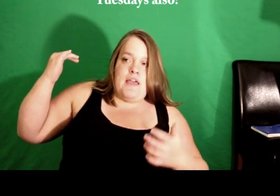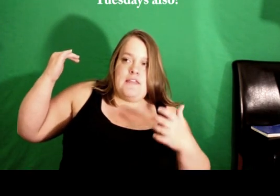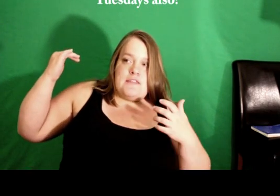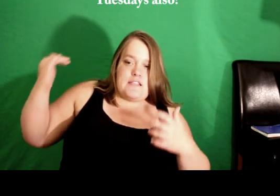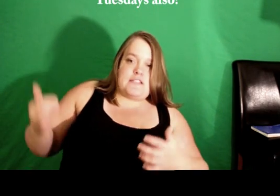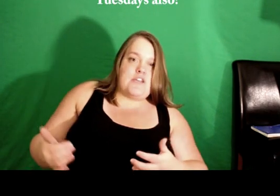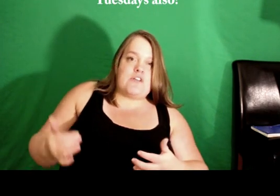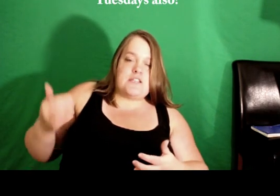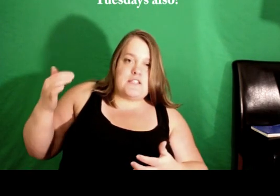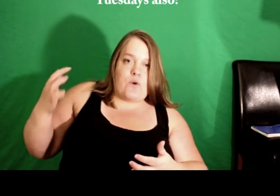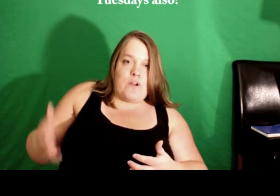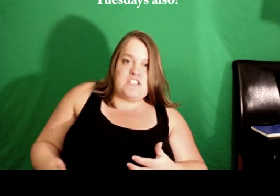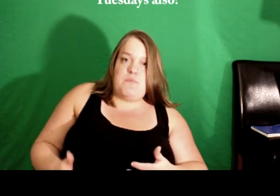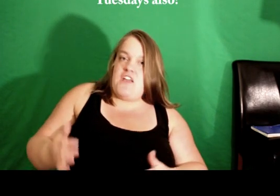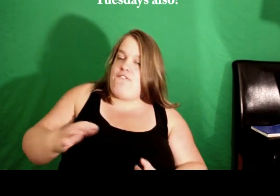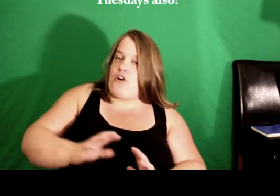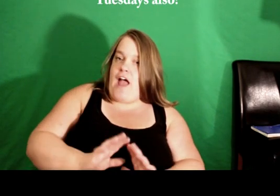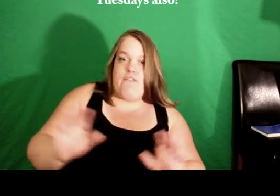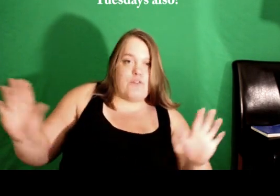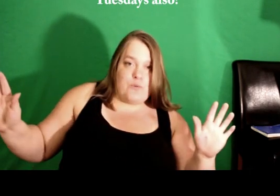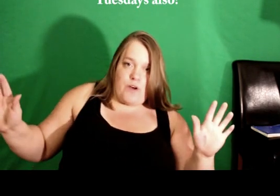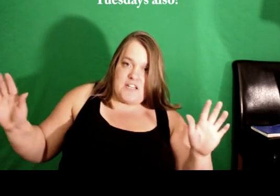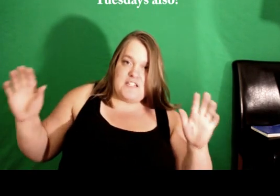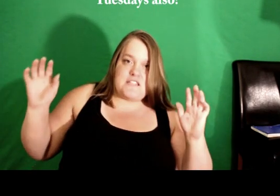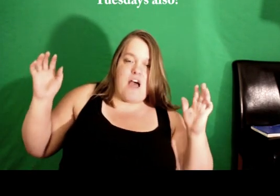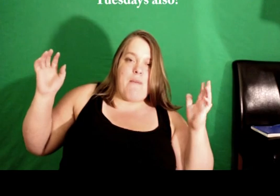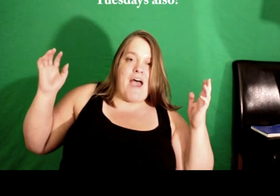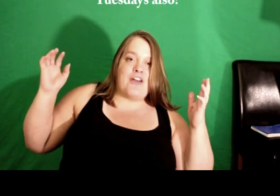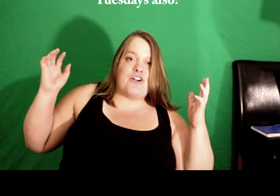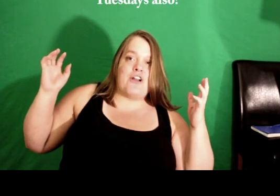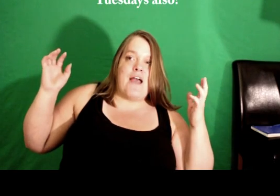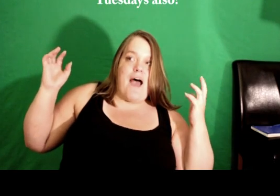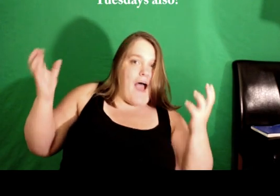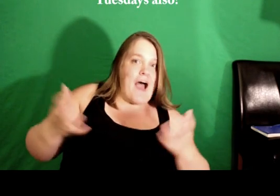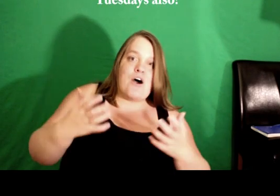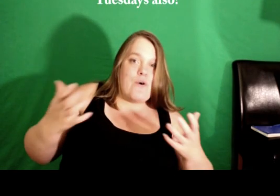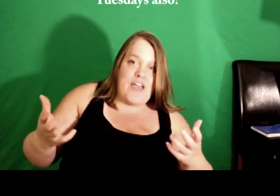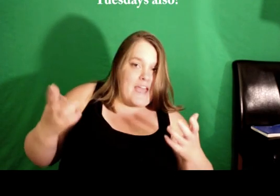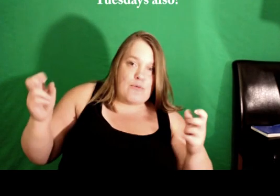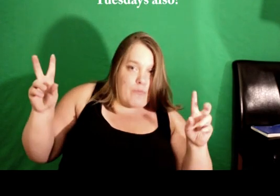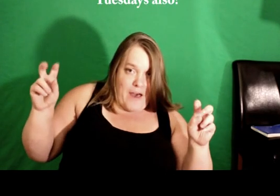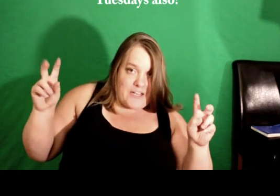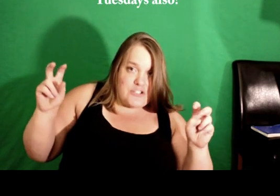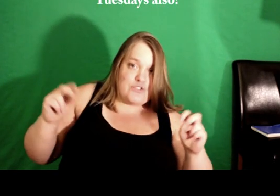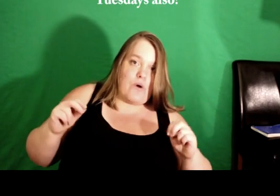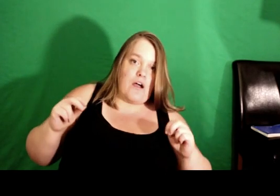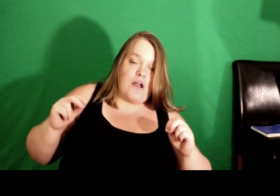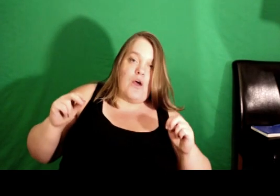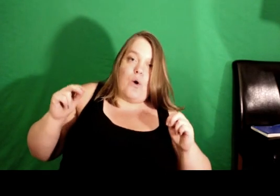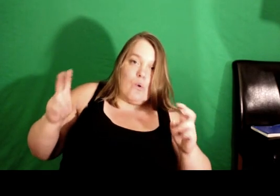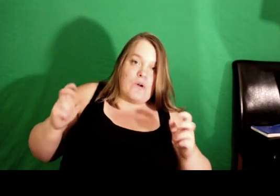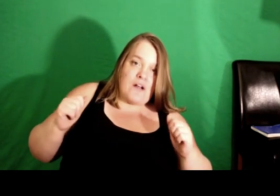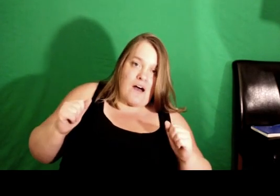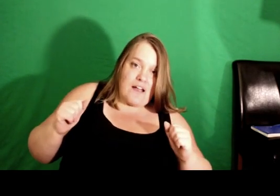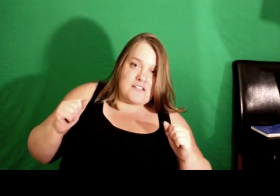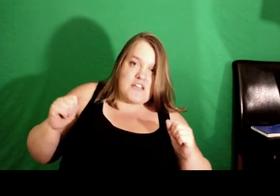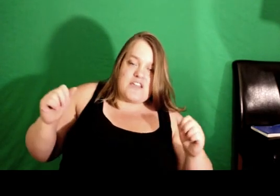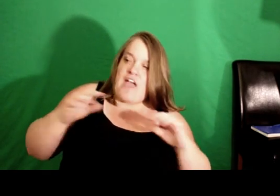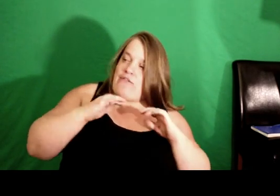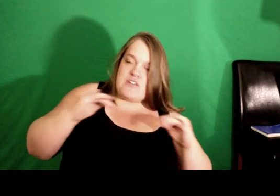This series is going to be for everyone. It does not matter how able-bodied you are or not. Every